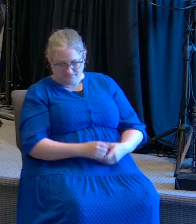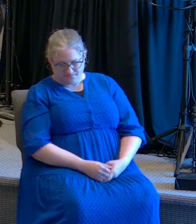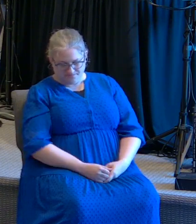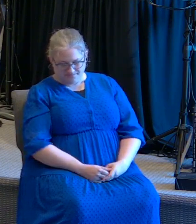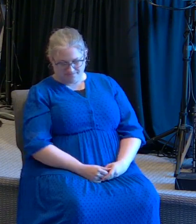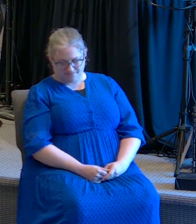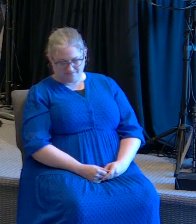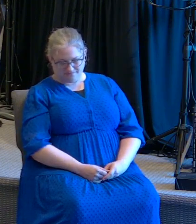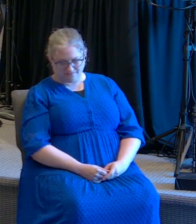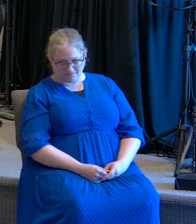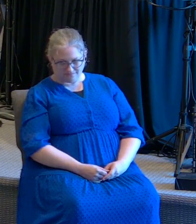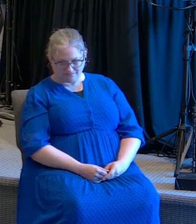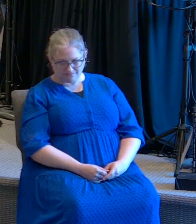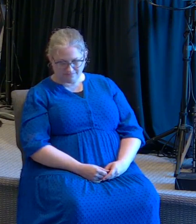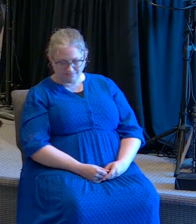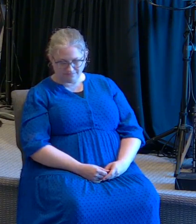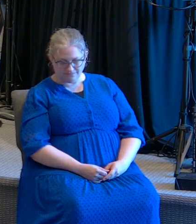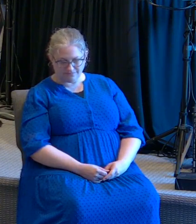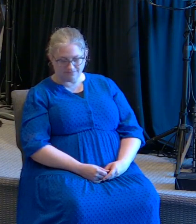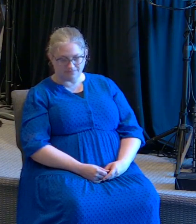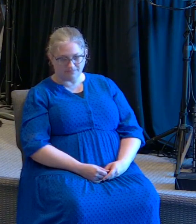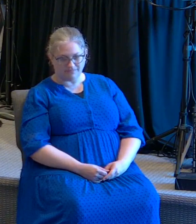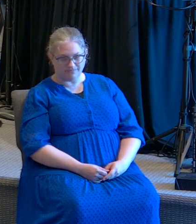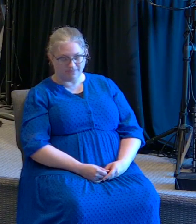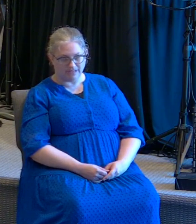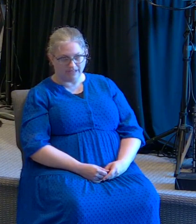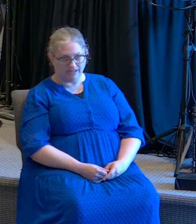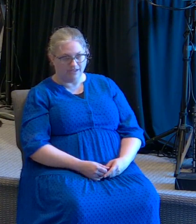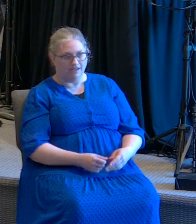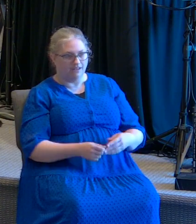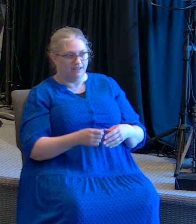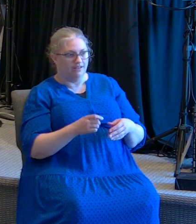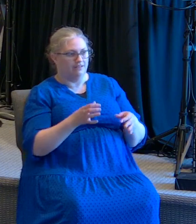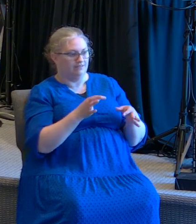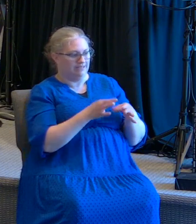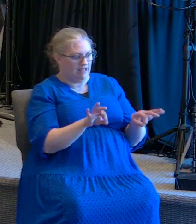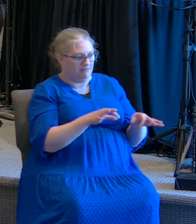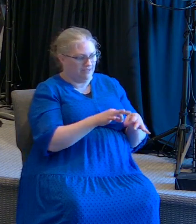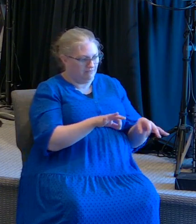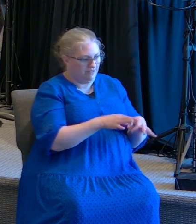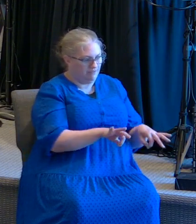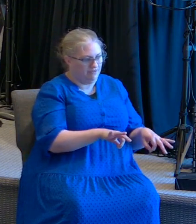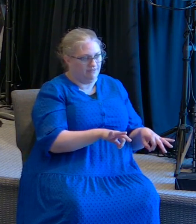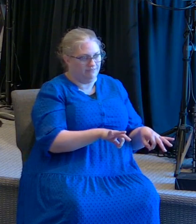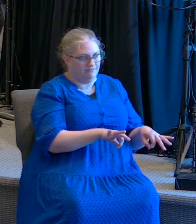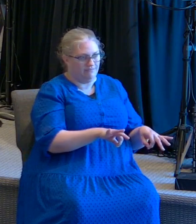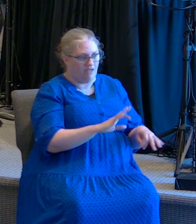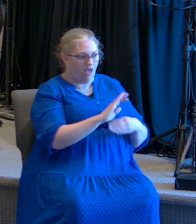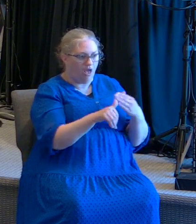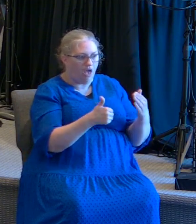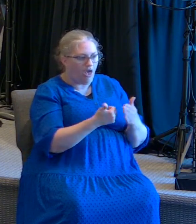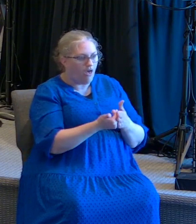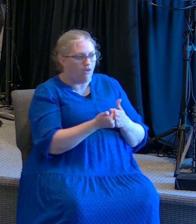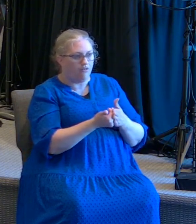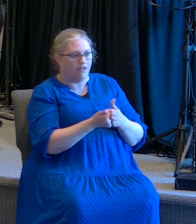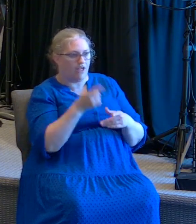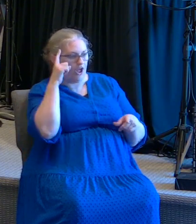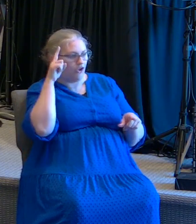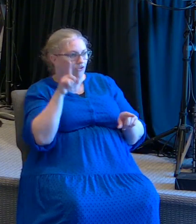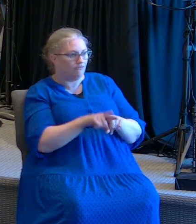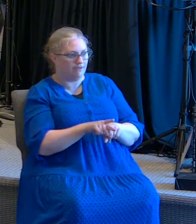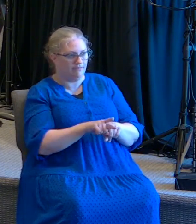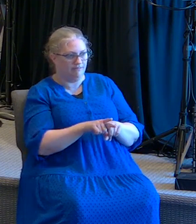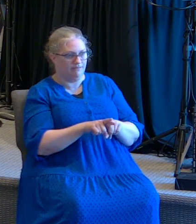lectura. One after another simply confirmed what I just told you. Uno